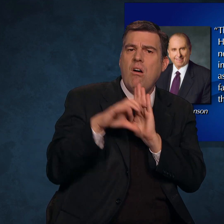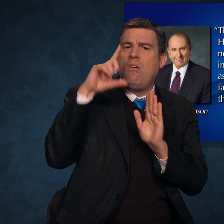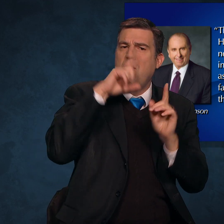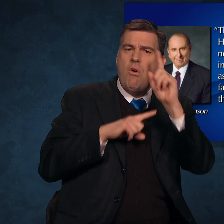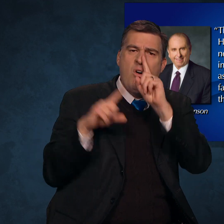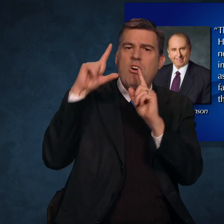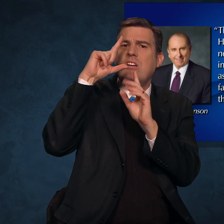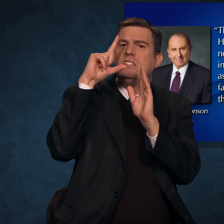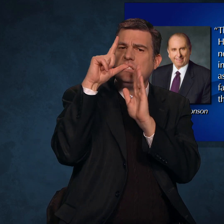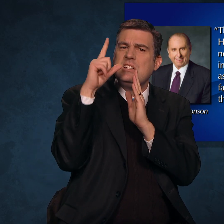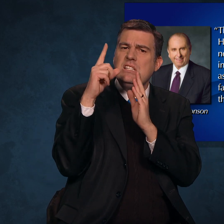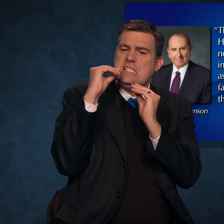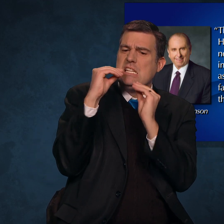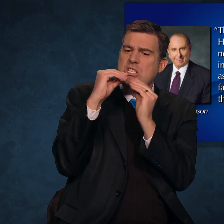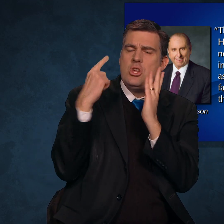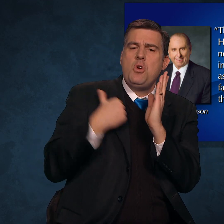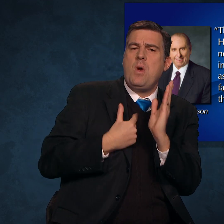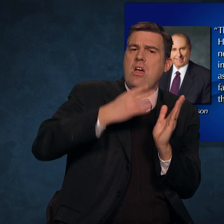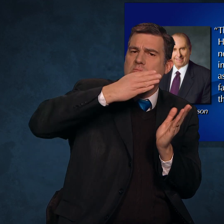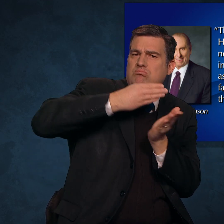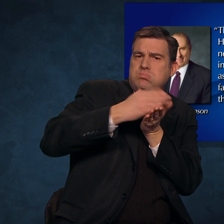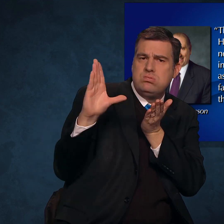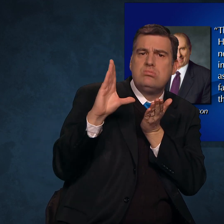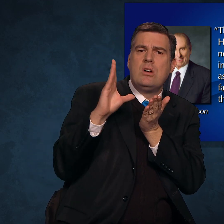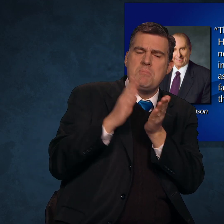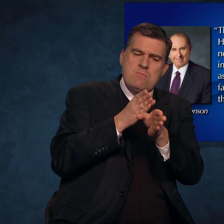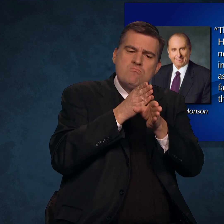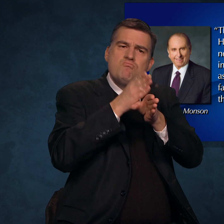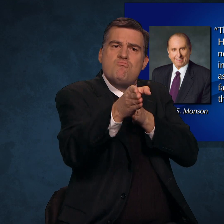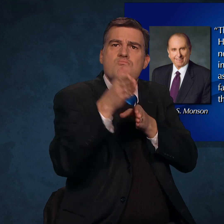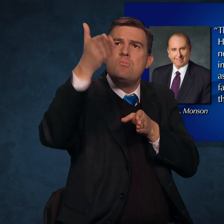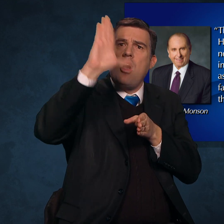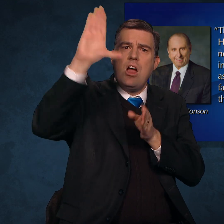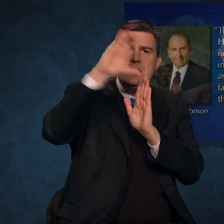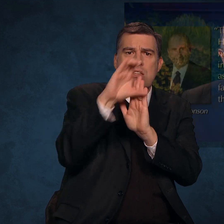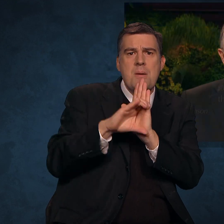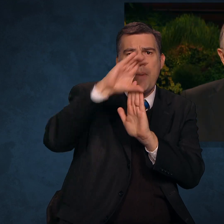and remain true to that which God has commanded.